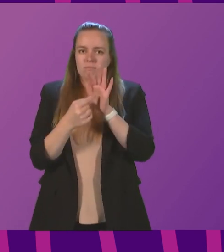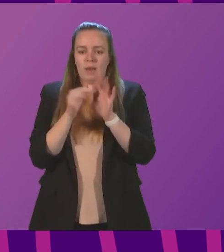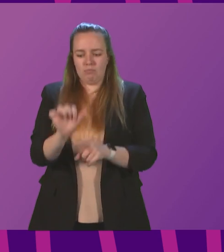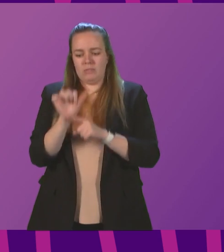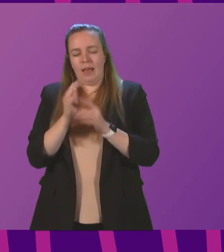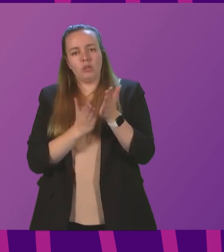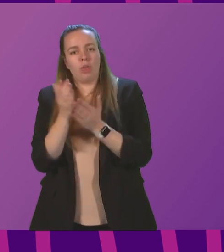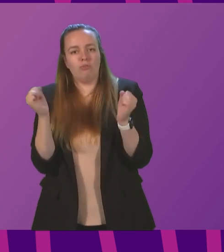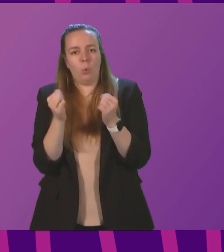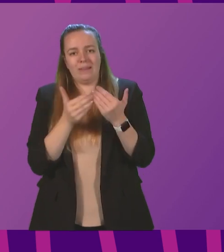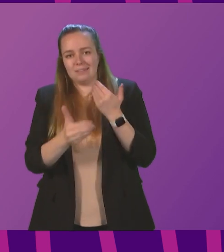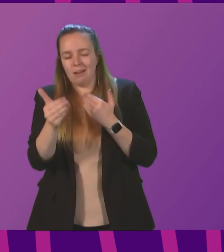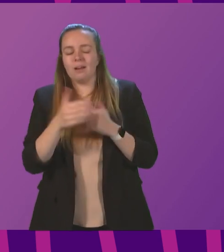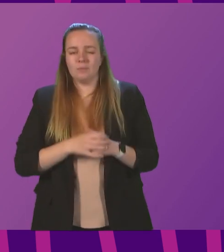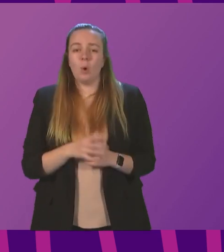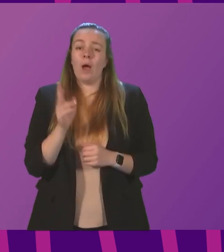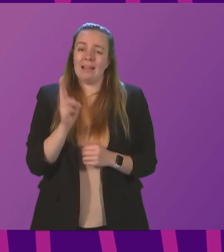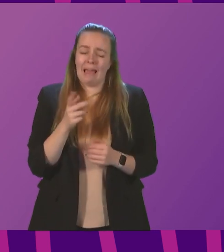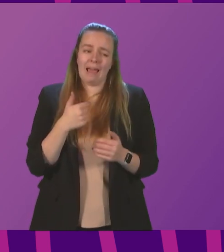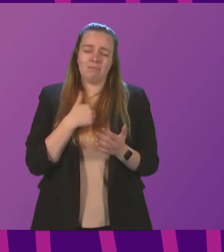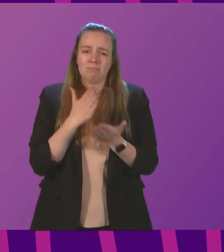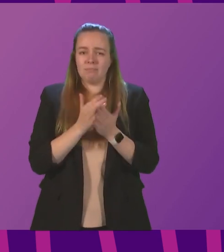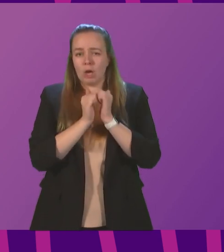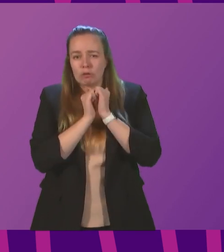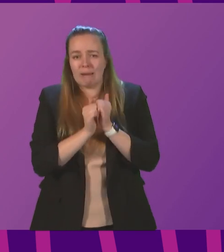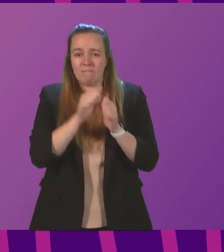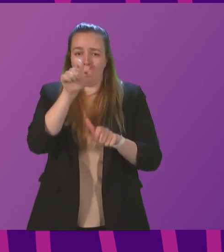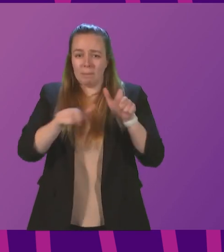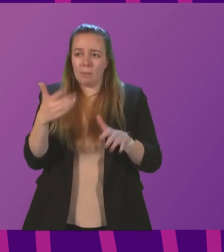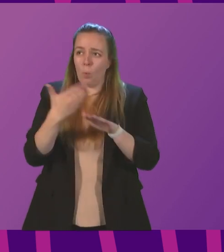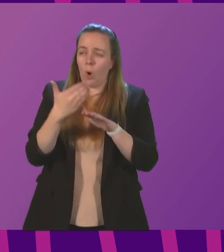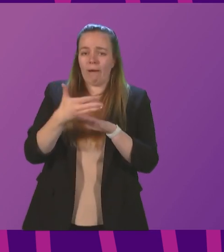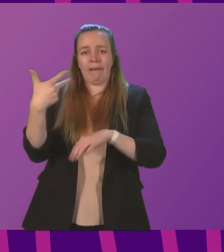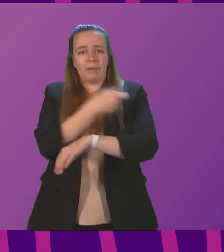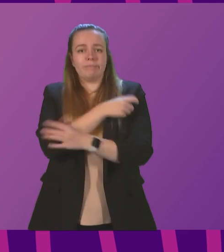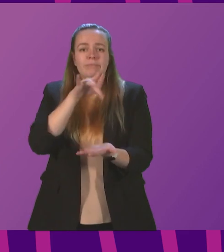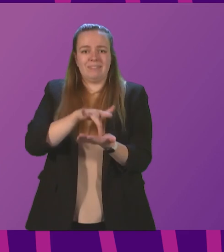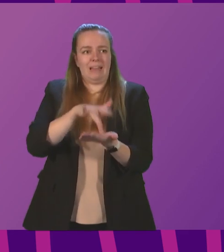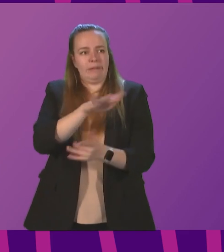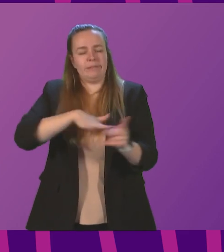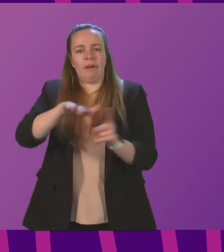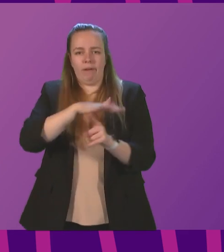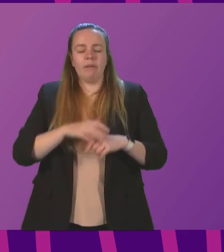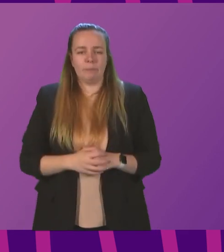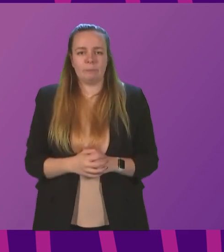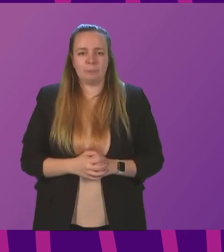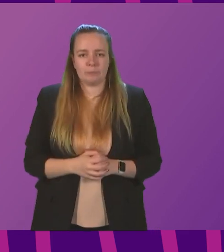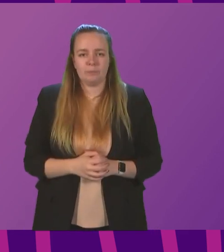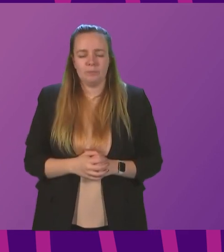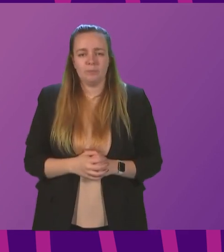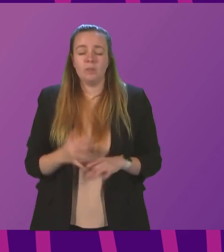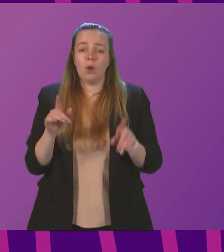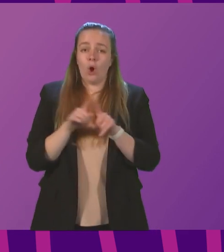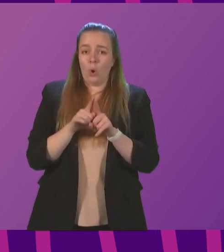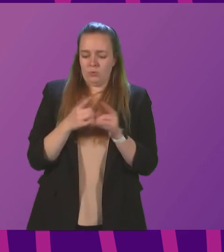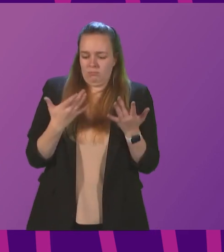we head into winter. So once again, I am hugely grateful to everyone helping get jags into people's arms as quickly as possible. And I